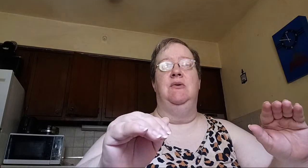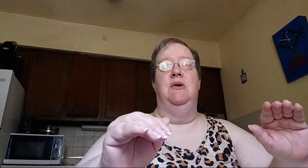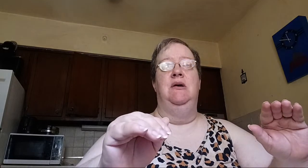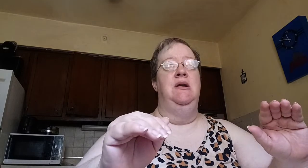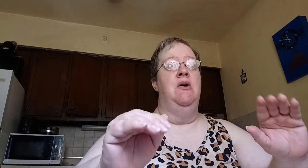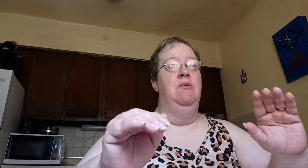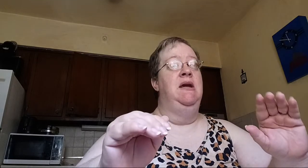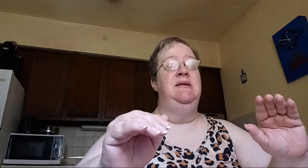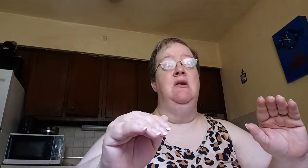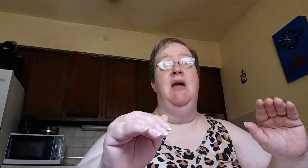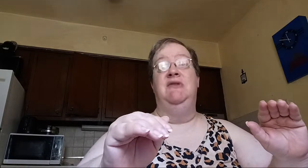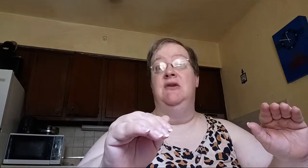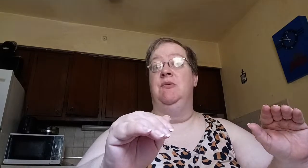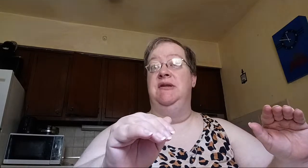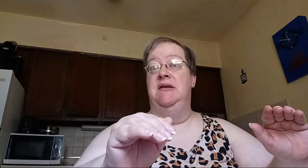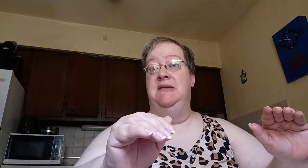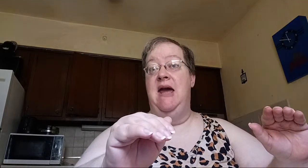to this day.